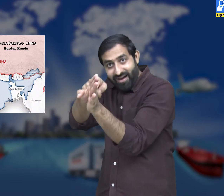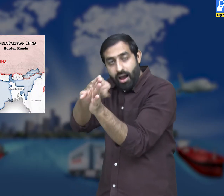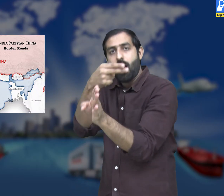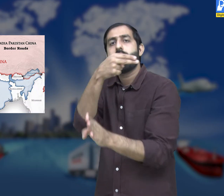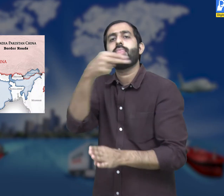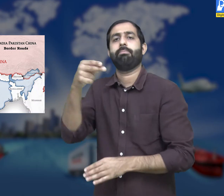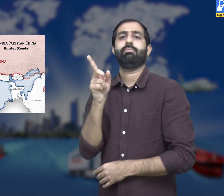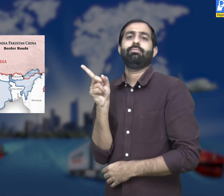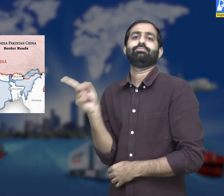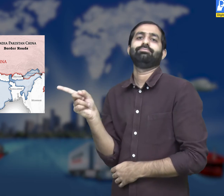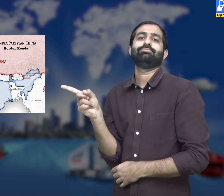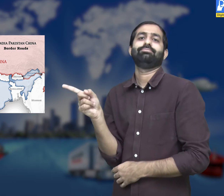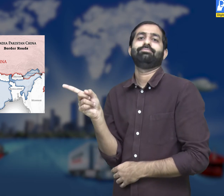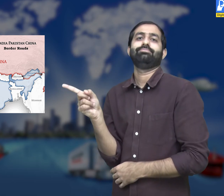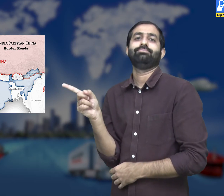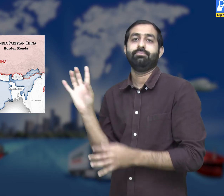These roads are called Border Roads.